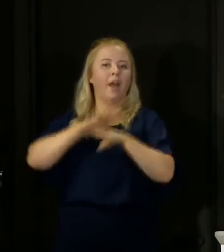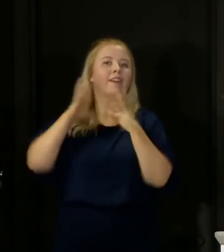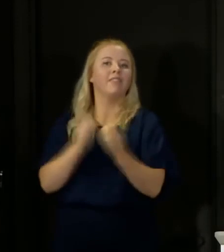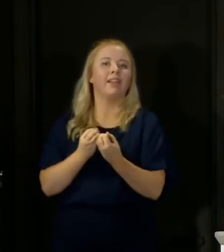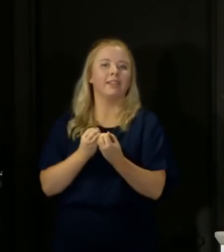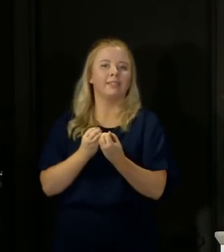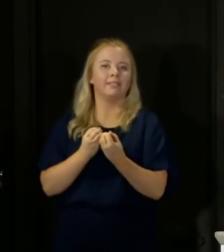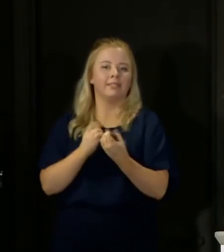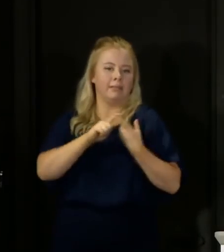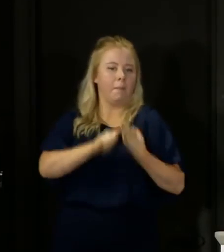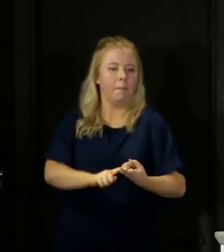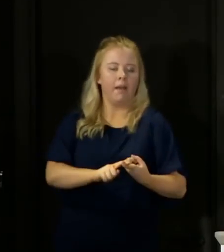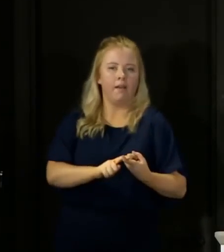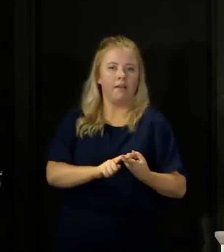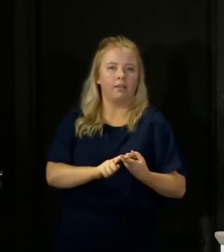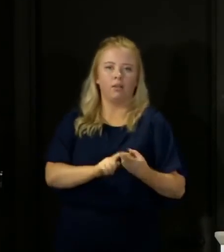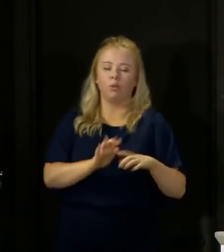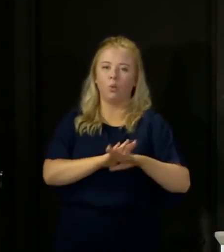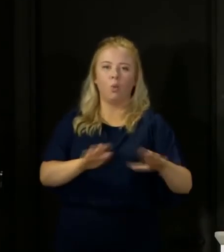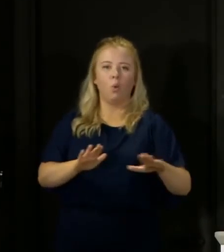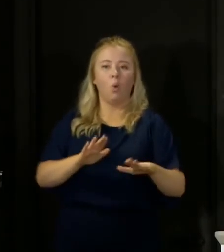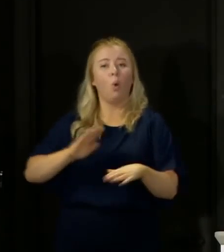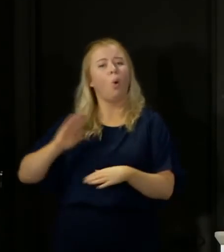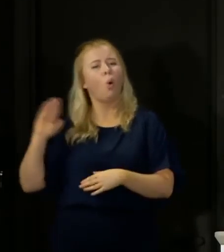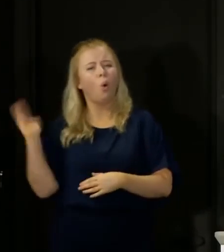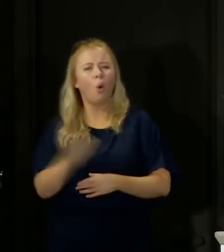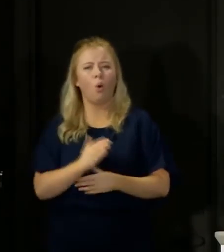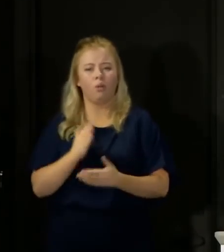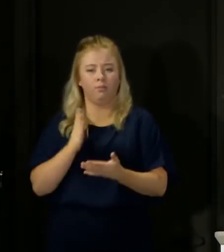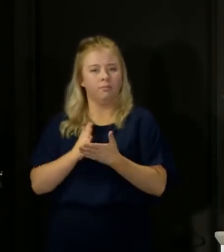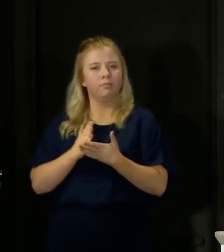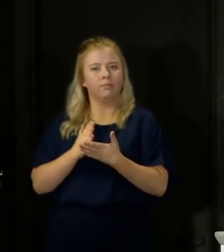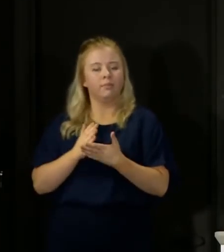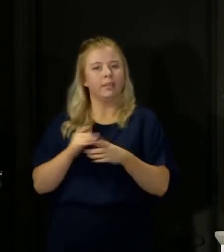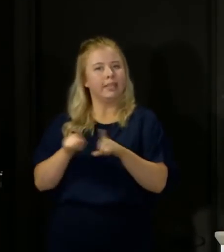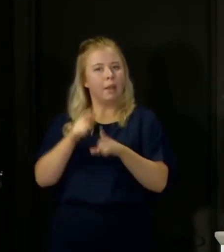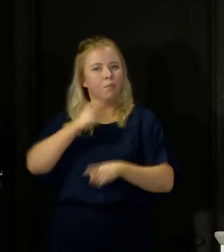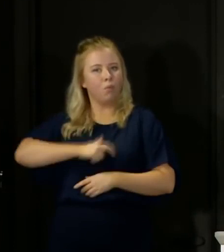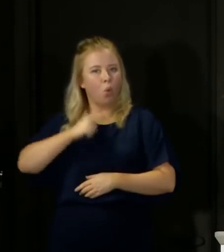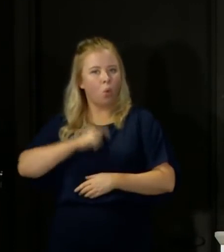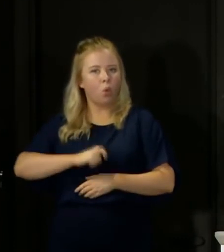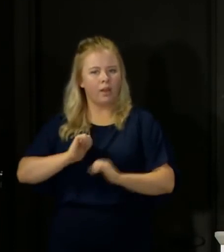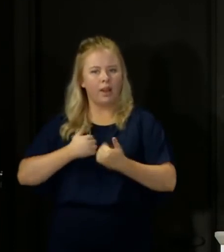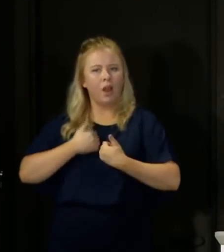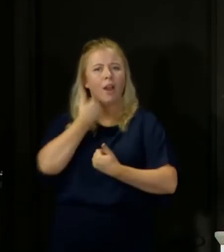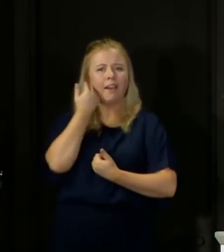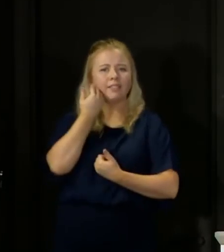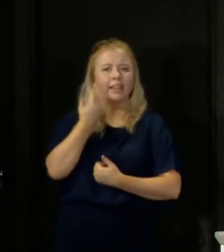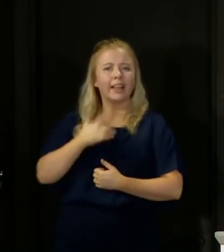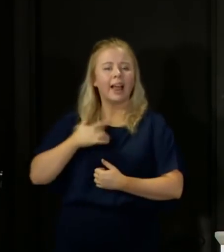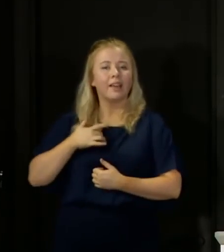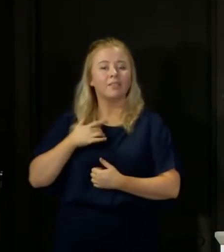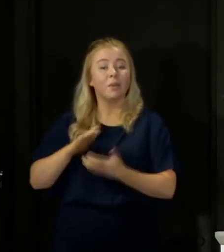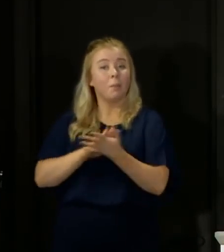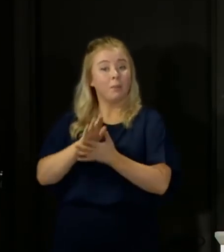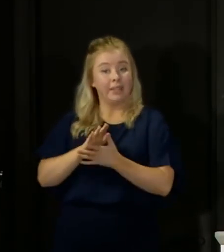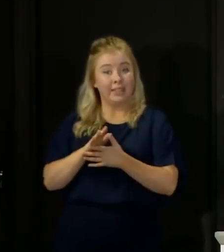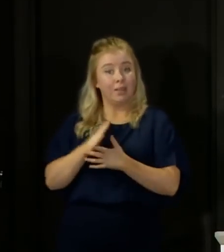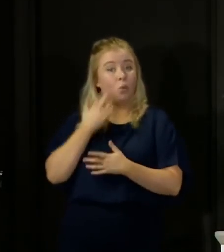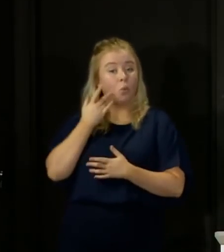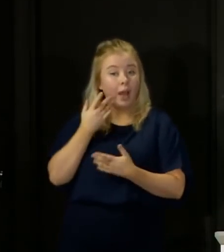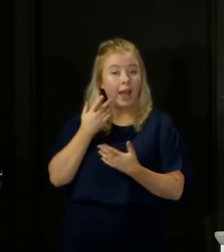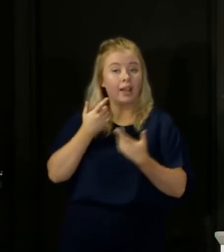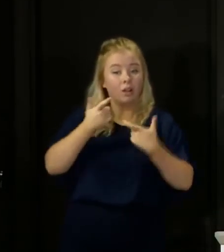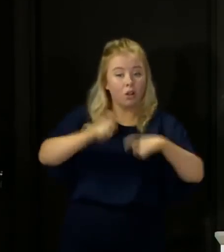on its own. All of us will continue to have a really vital role to play in our everyday lives. And that means even as we ease lockdown,